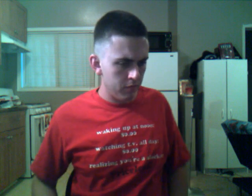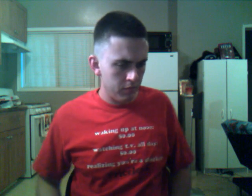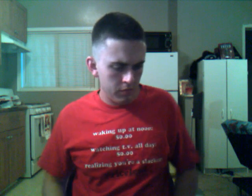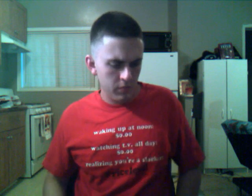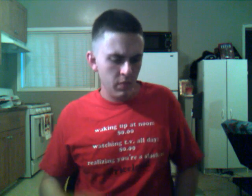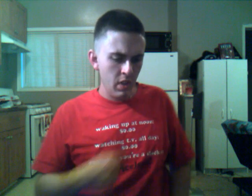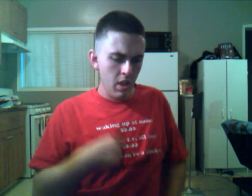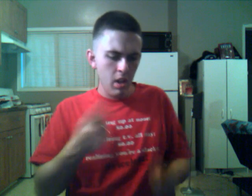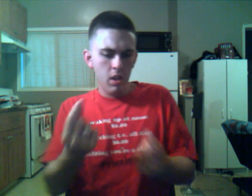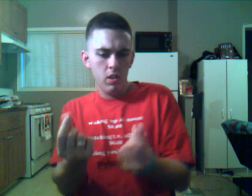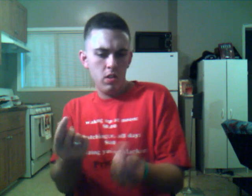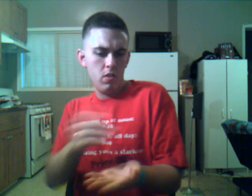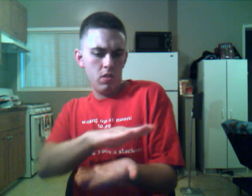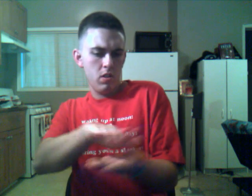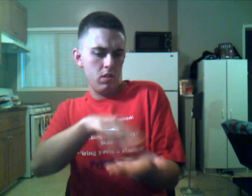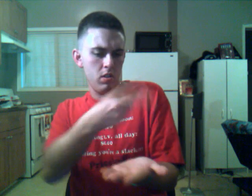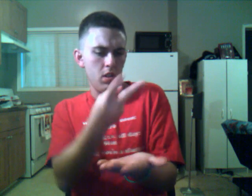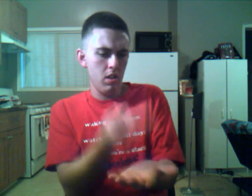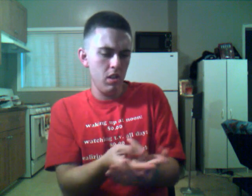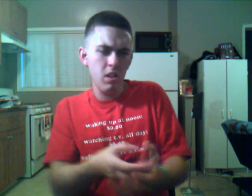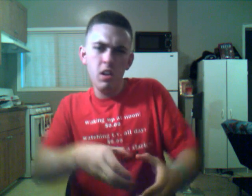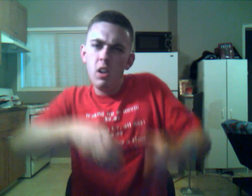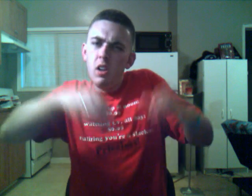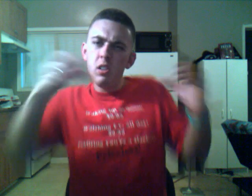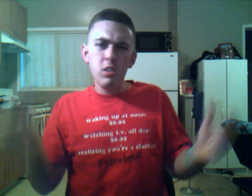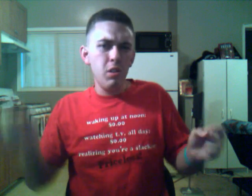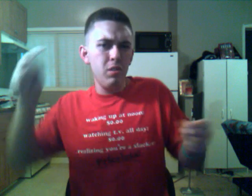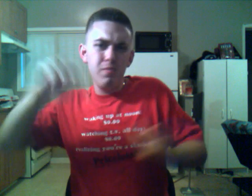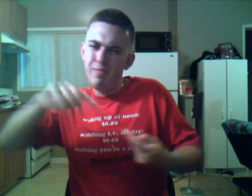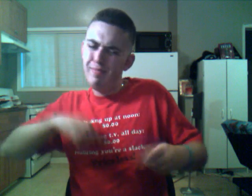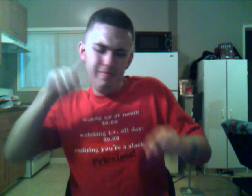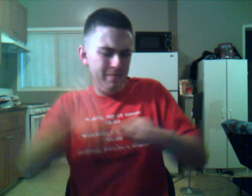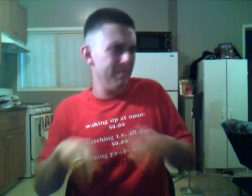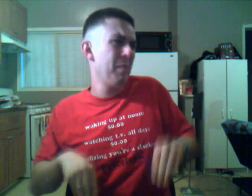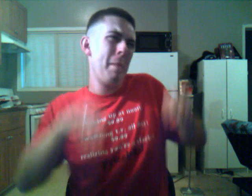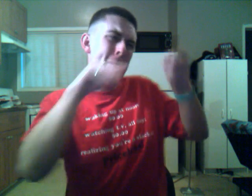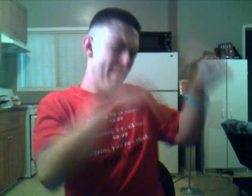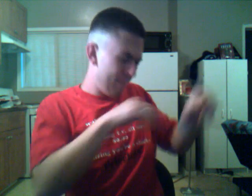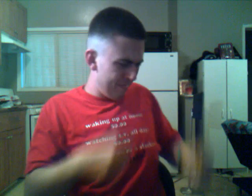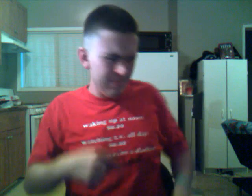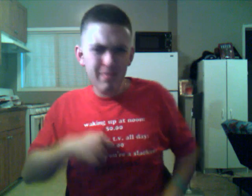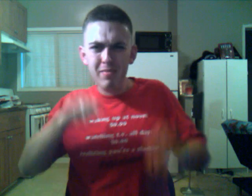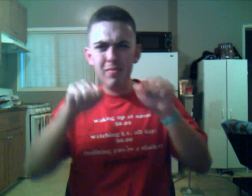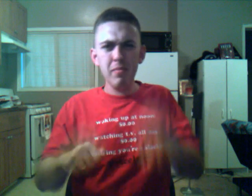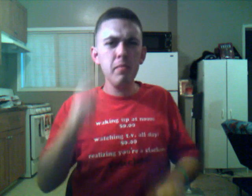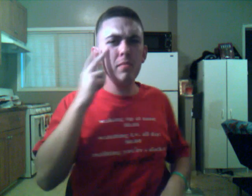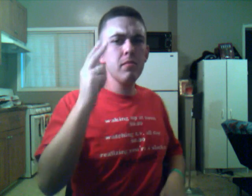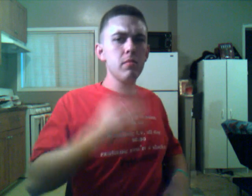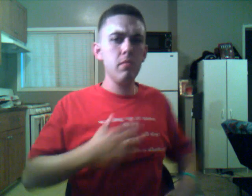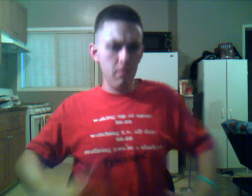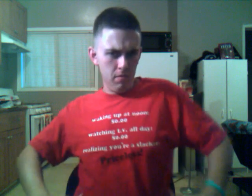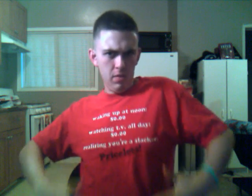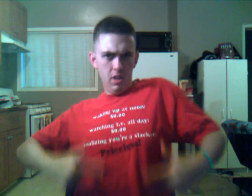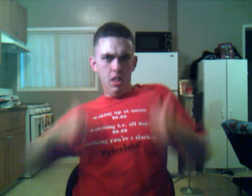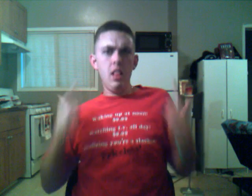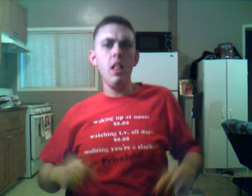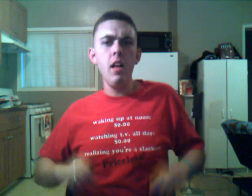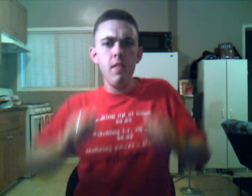On the ground I lay, motionless in vain I can see my life